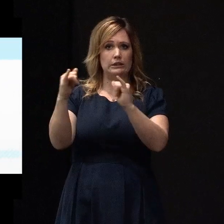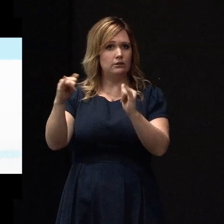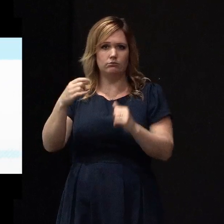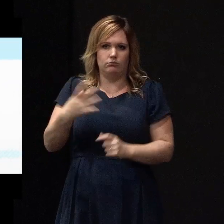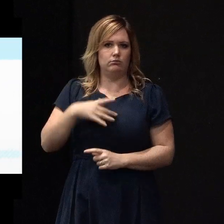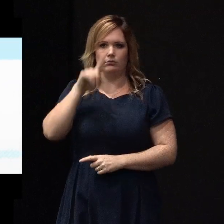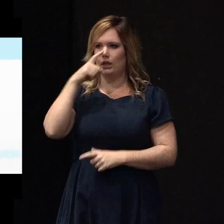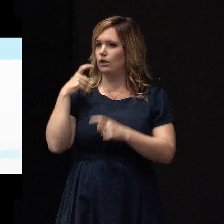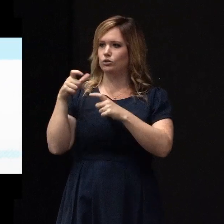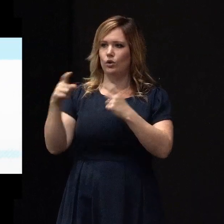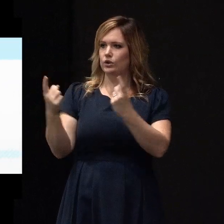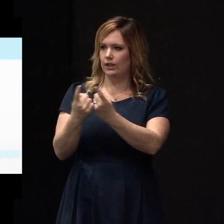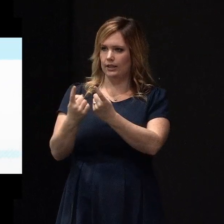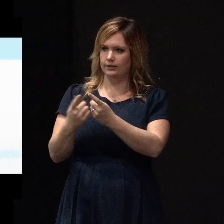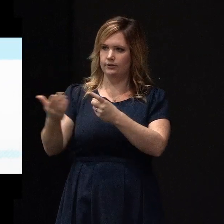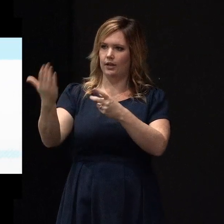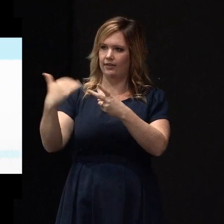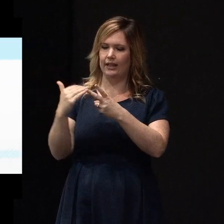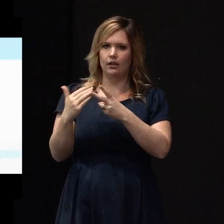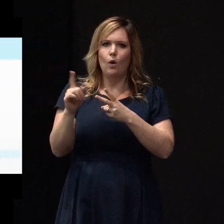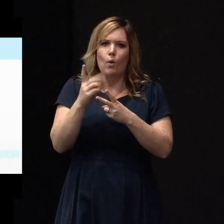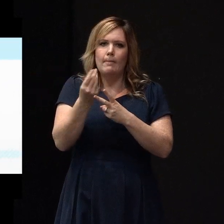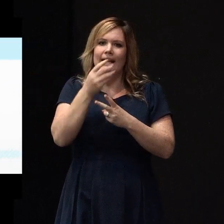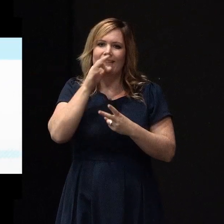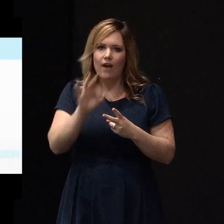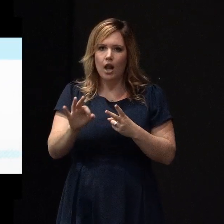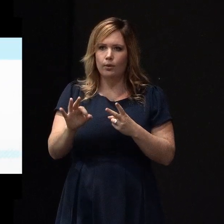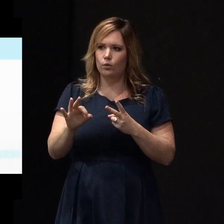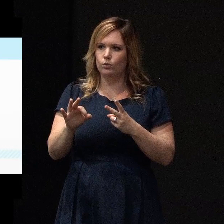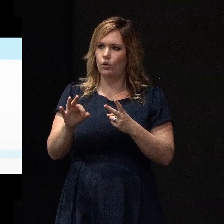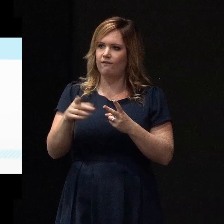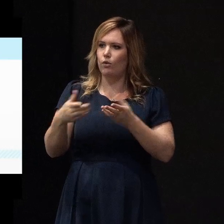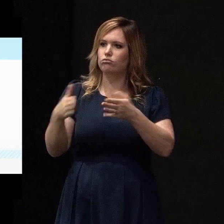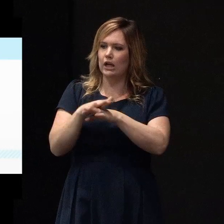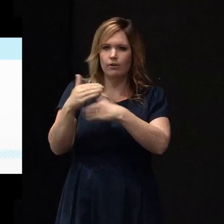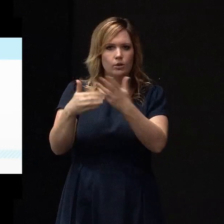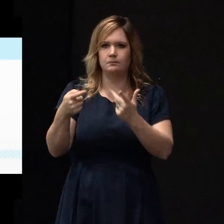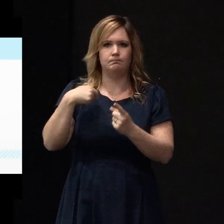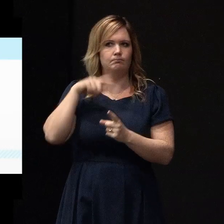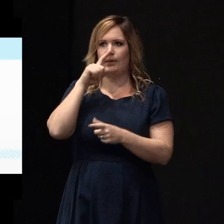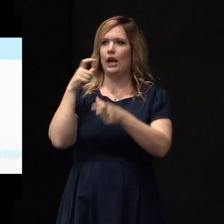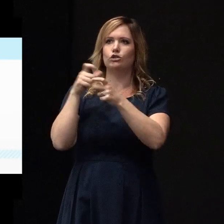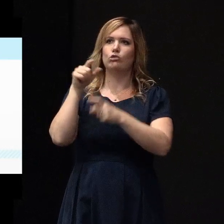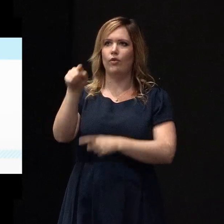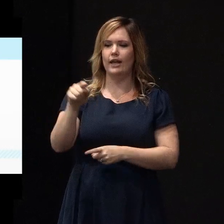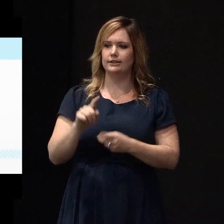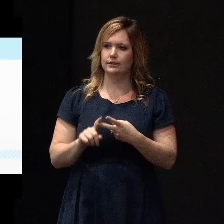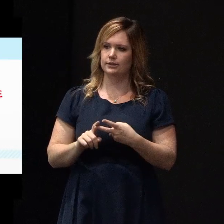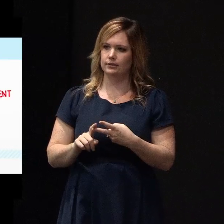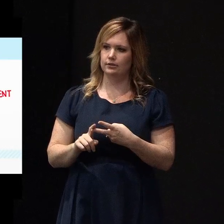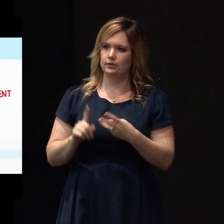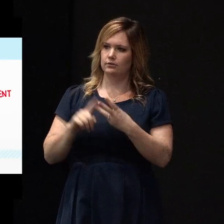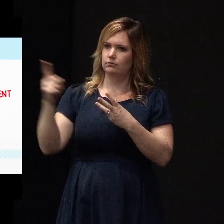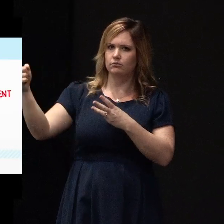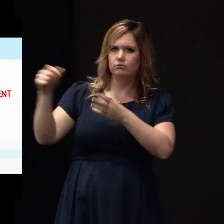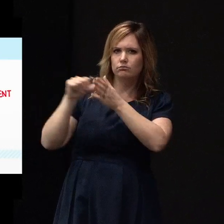And then the money that's available for it, for the recovery process. The approvals and